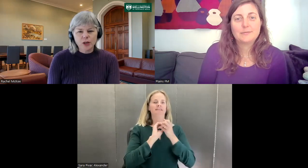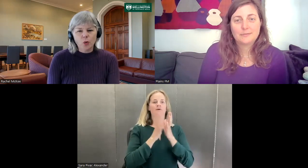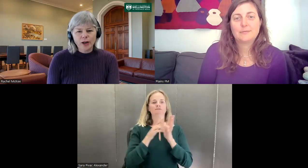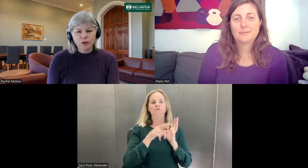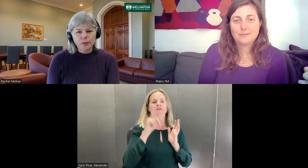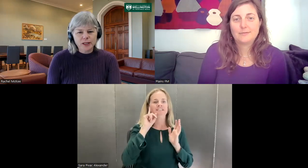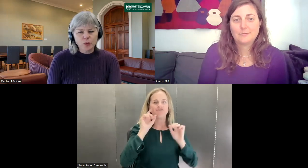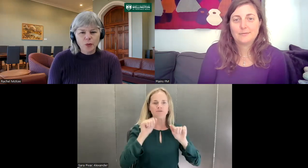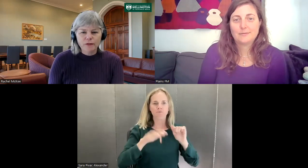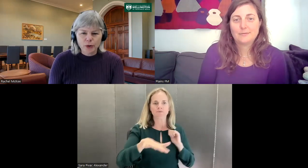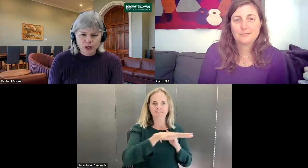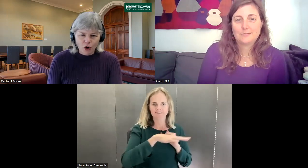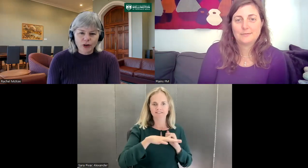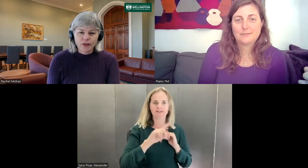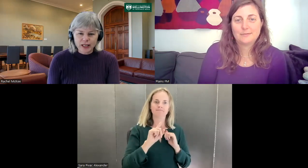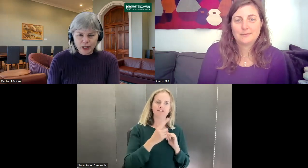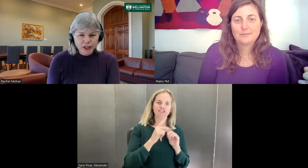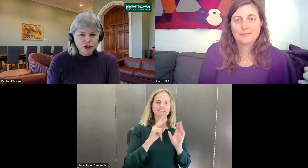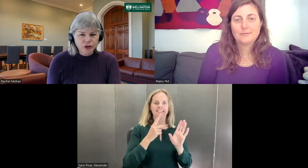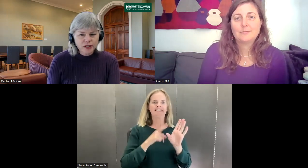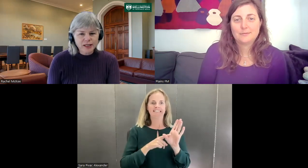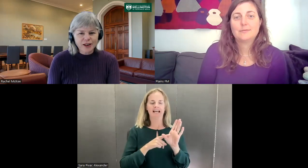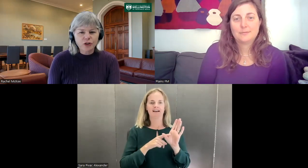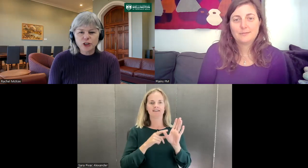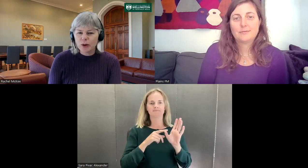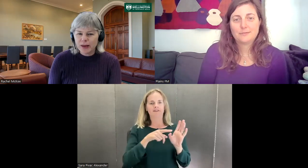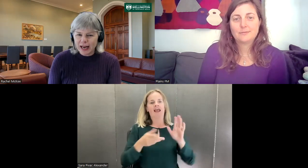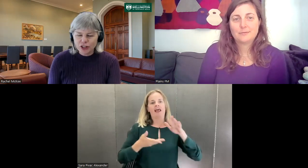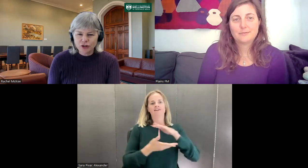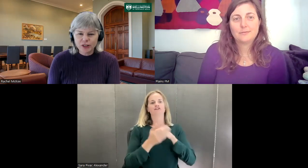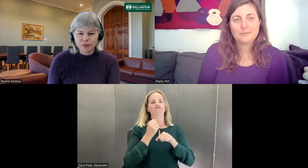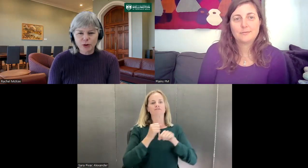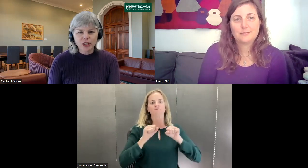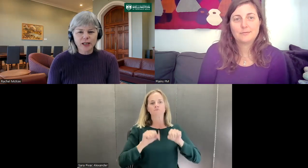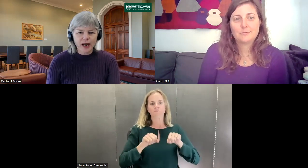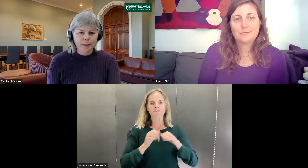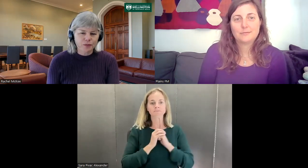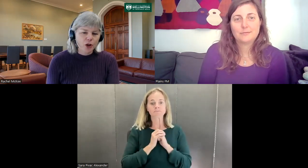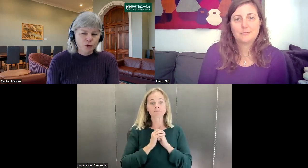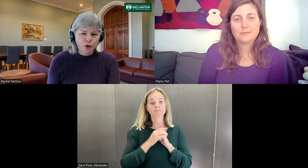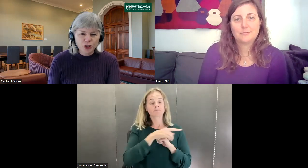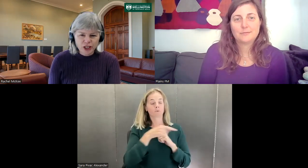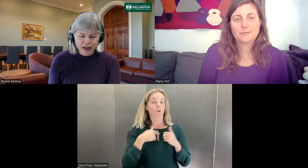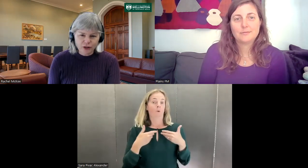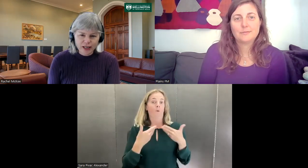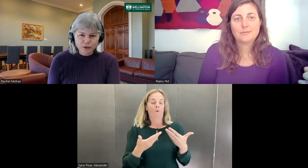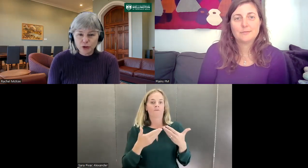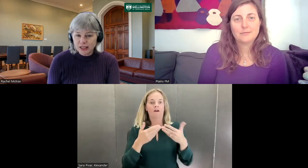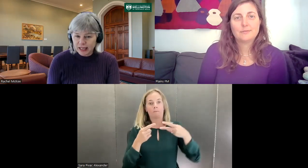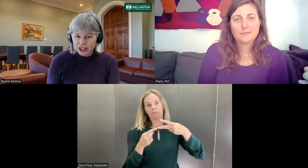One group is where we focus on hearing students, undergraduate BA students, mostly first year undergrads, first and second year.